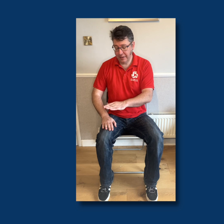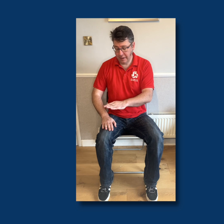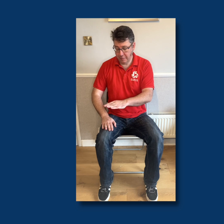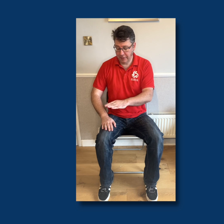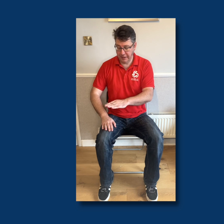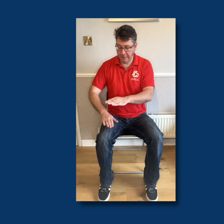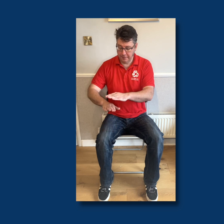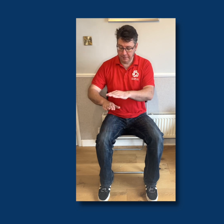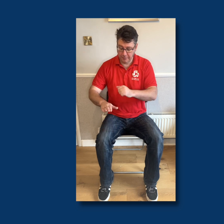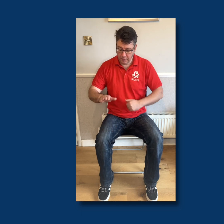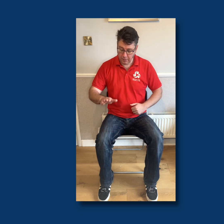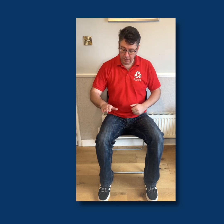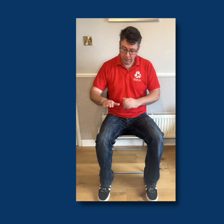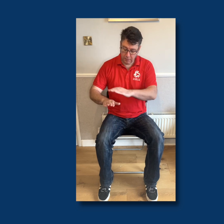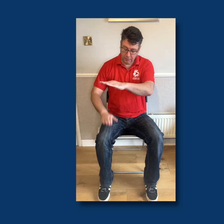our hand above it.